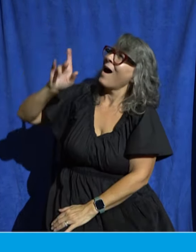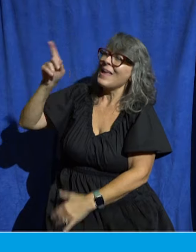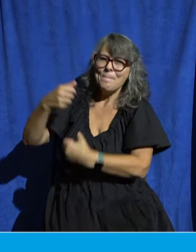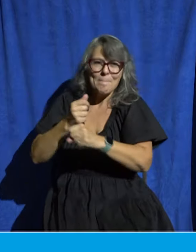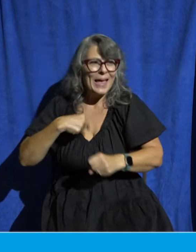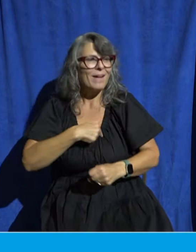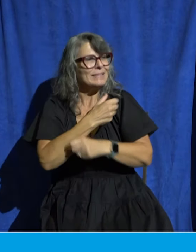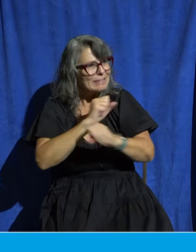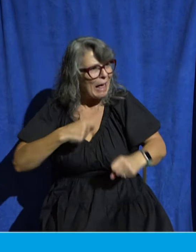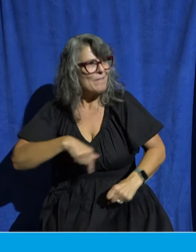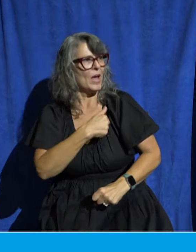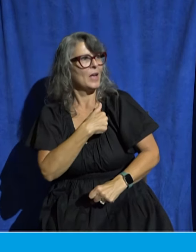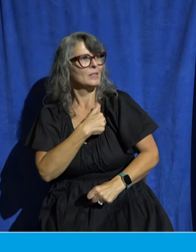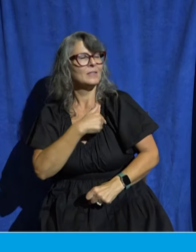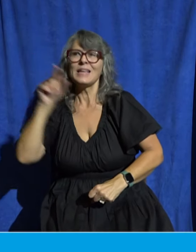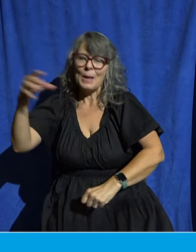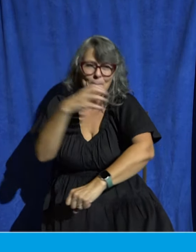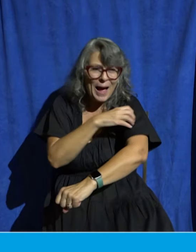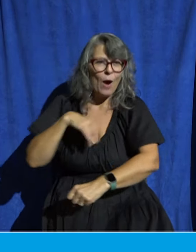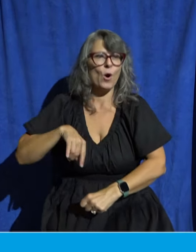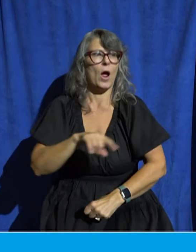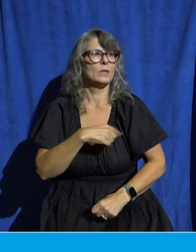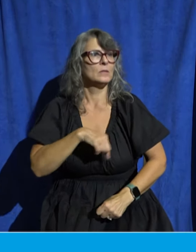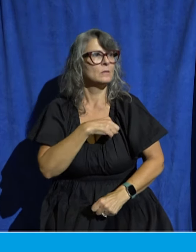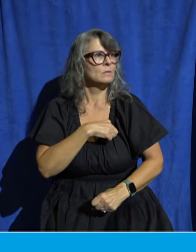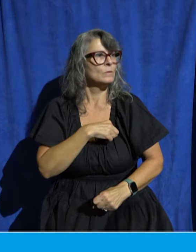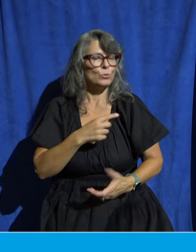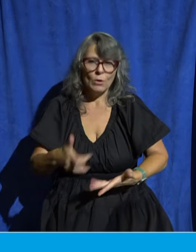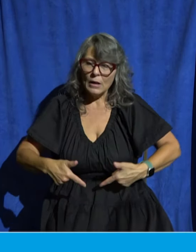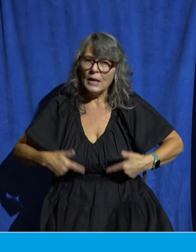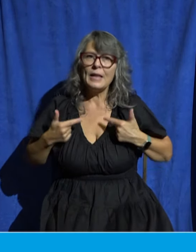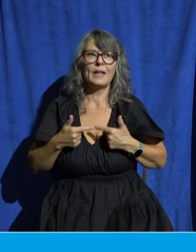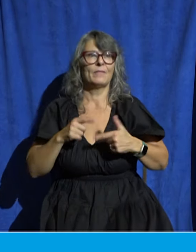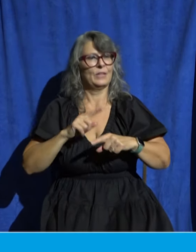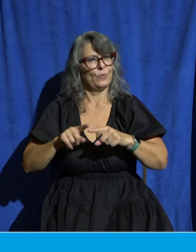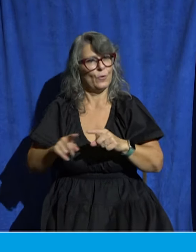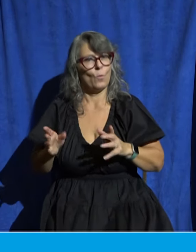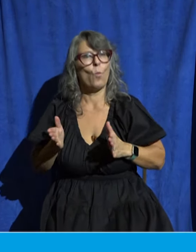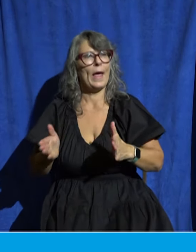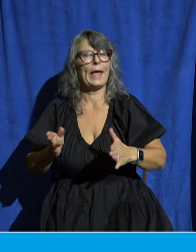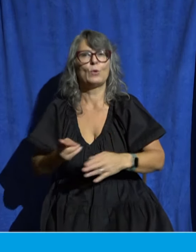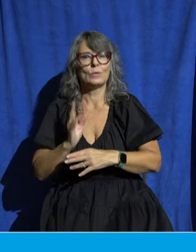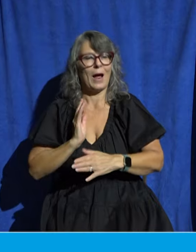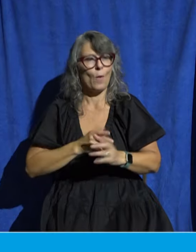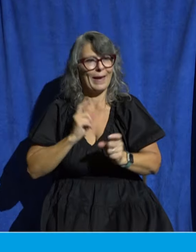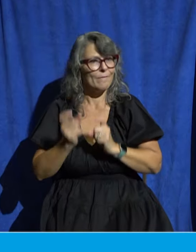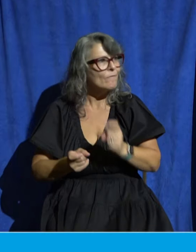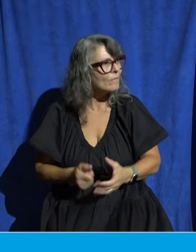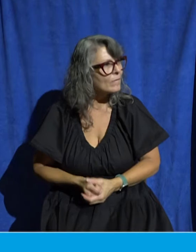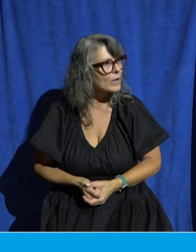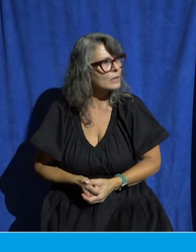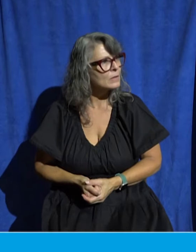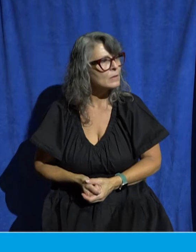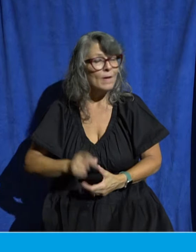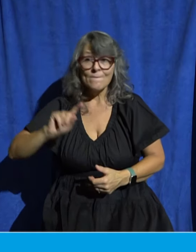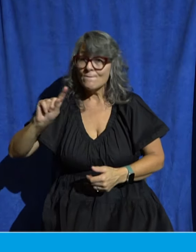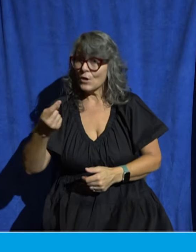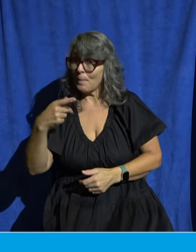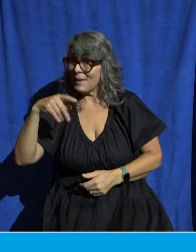and has empowered us to live and serve in these ways listen to how Peter says it this way in 1 Peter 4 he says as each